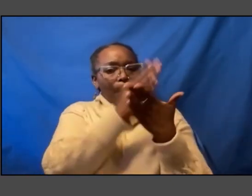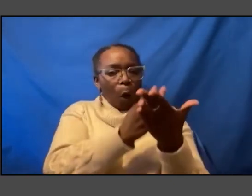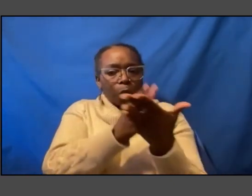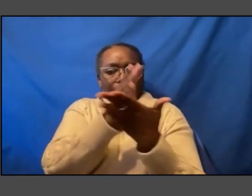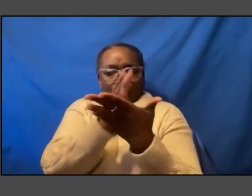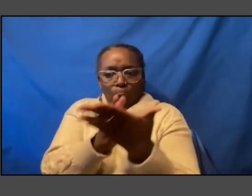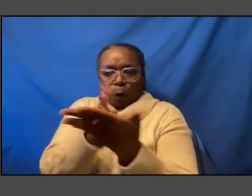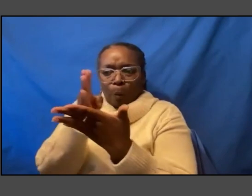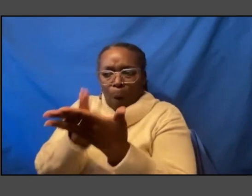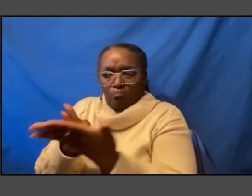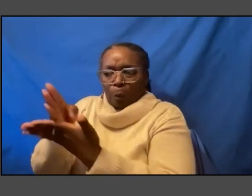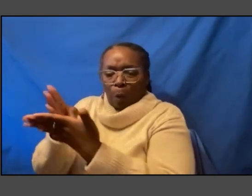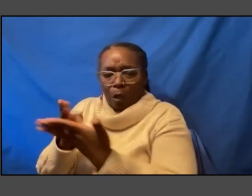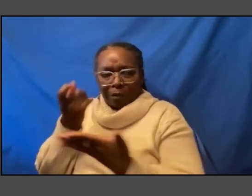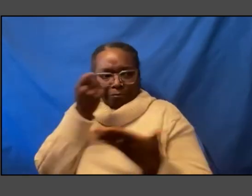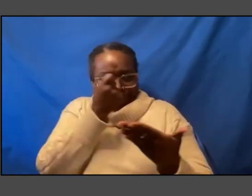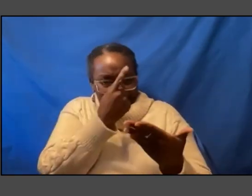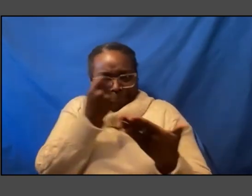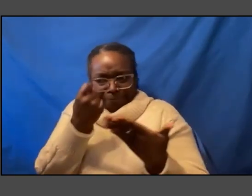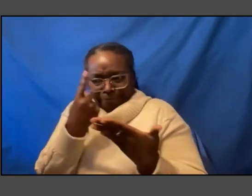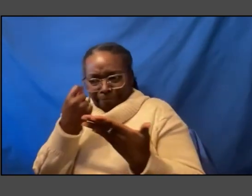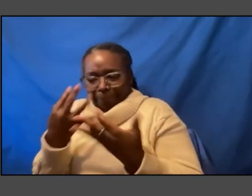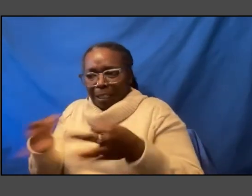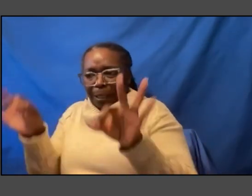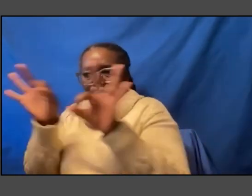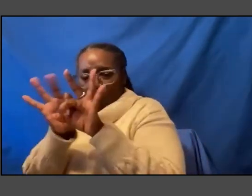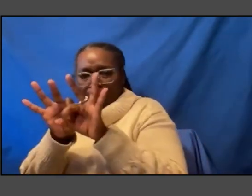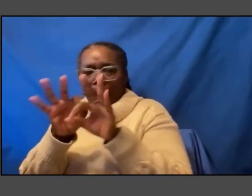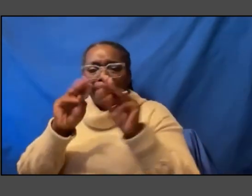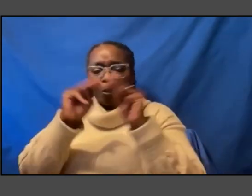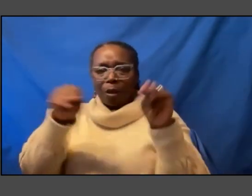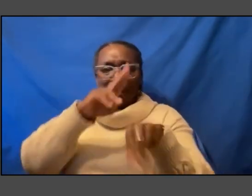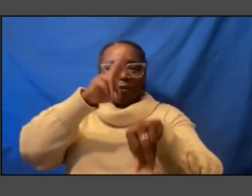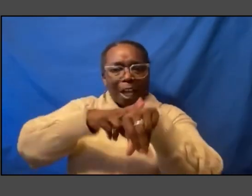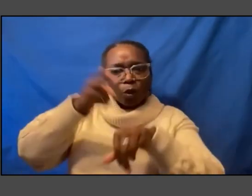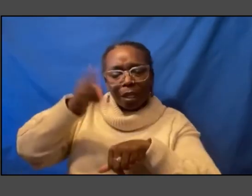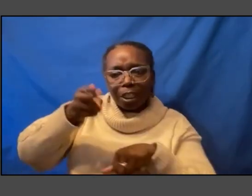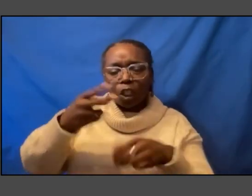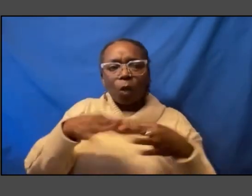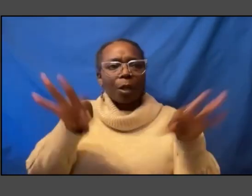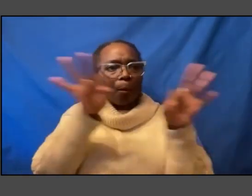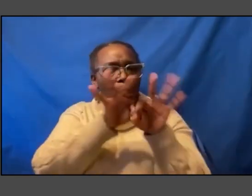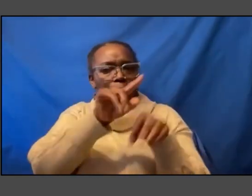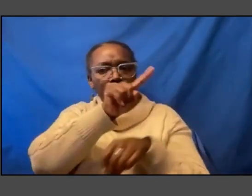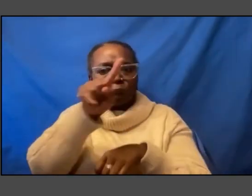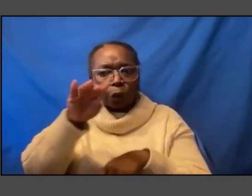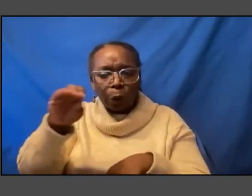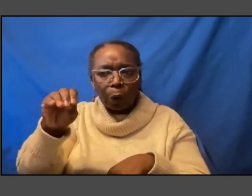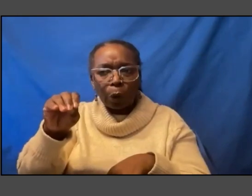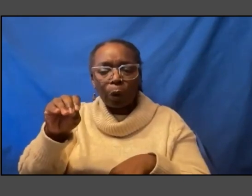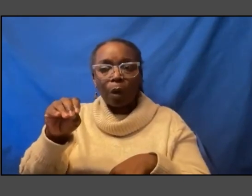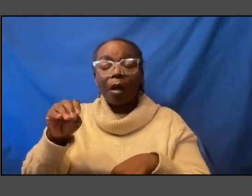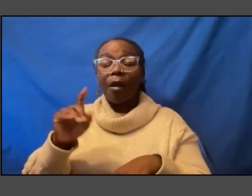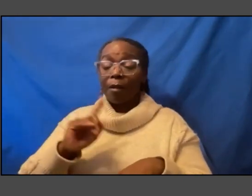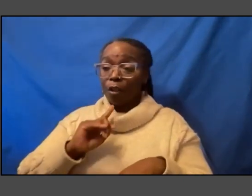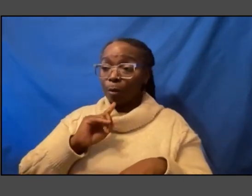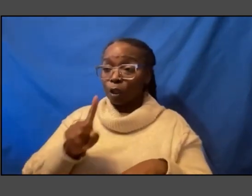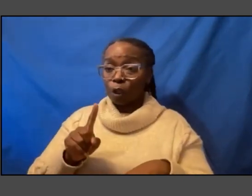important at the museum of natural history or what's important at the zoo but then make sure that your vision is shaping